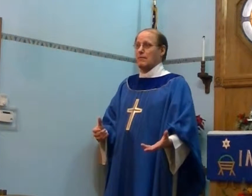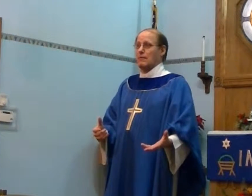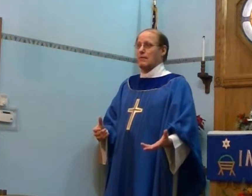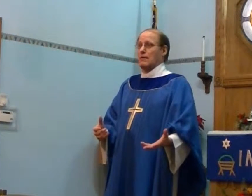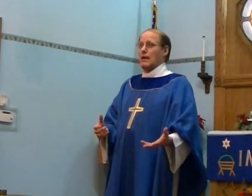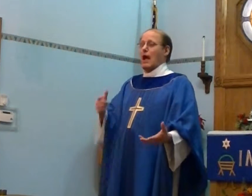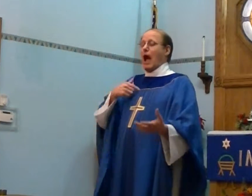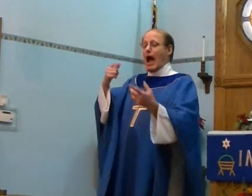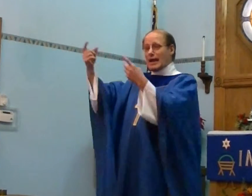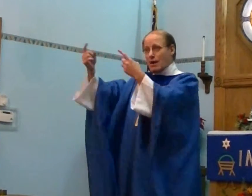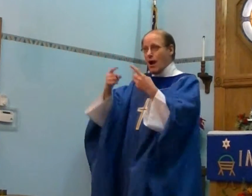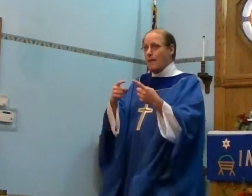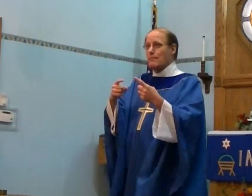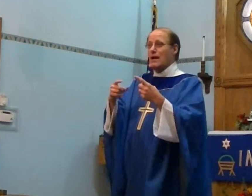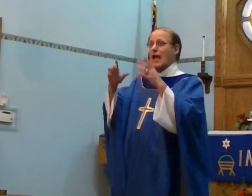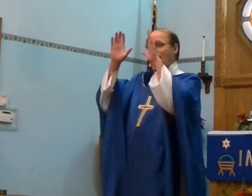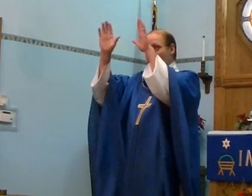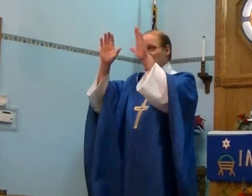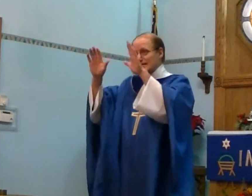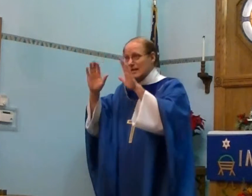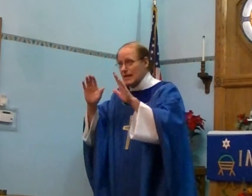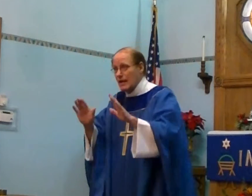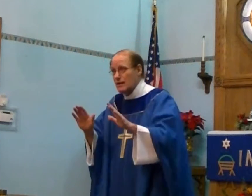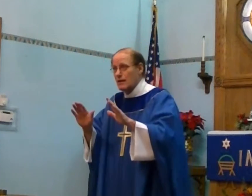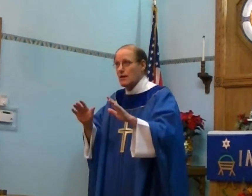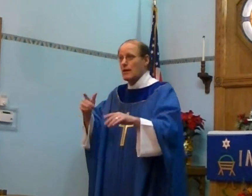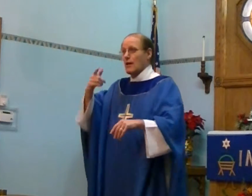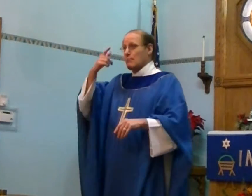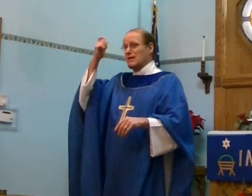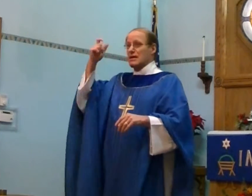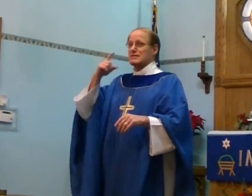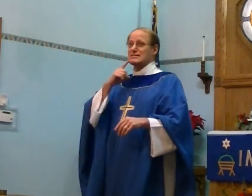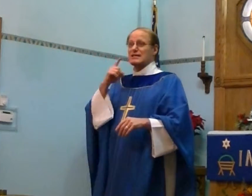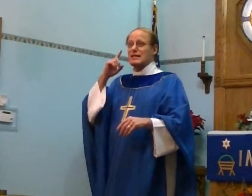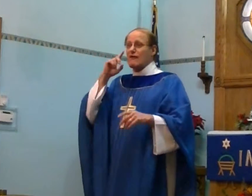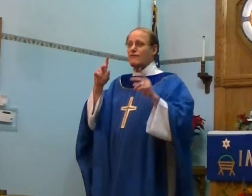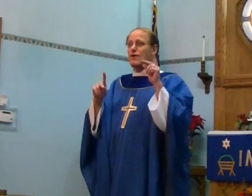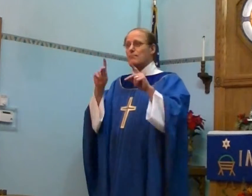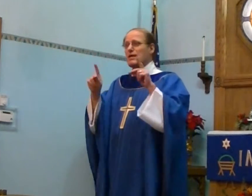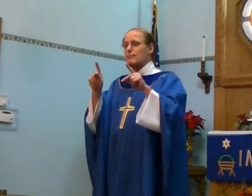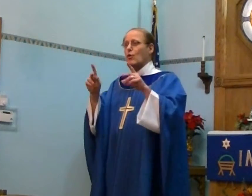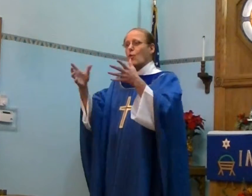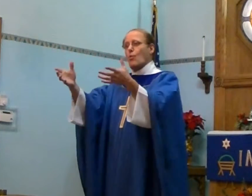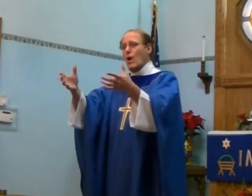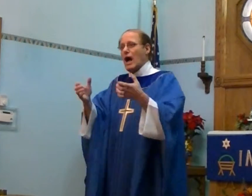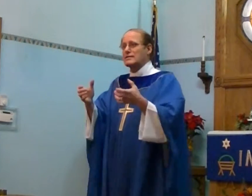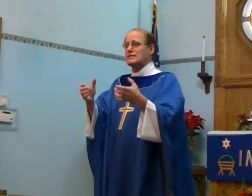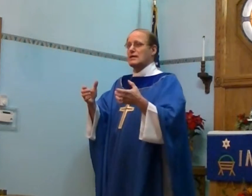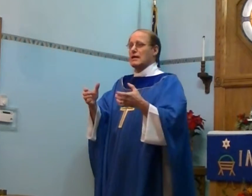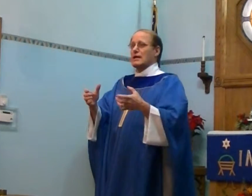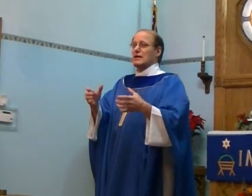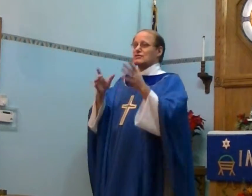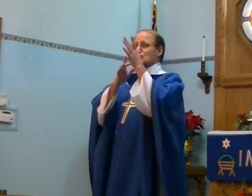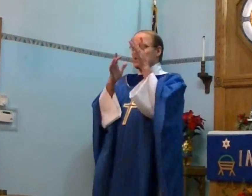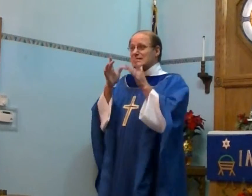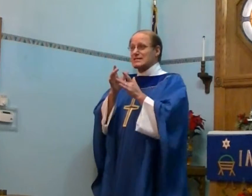I come every Sunday. Because the death people want Jesus